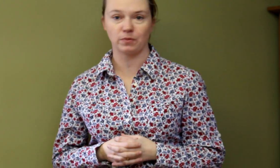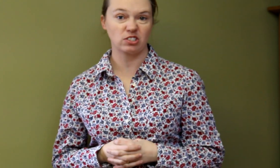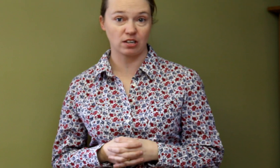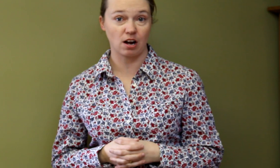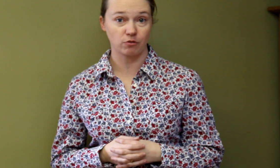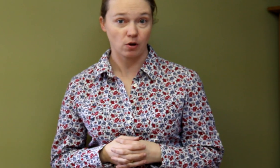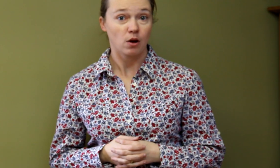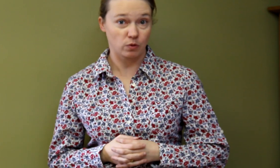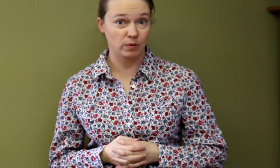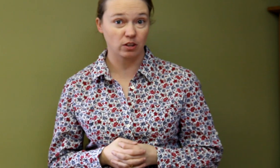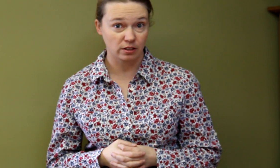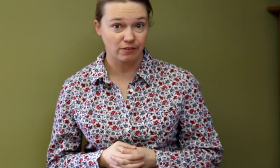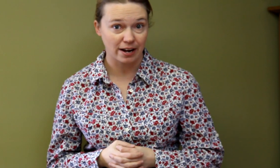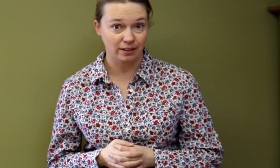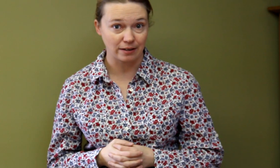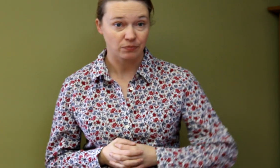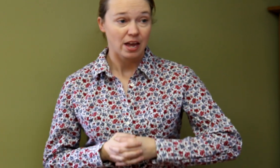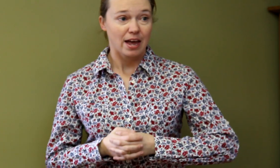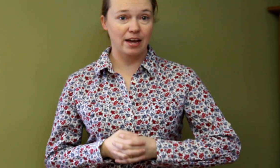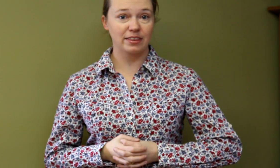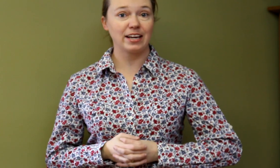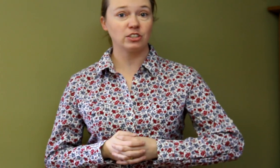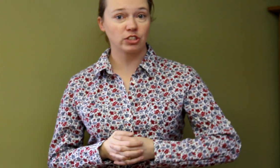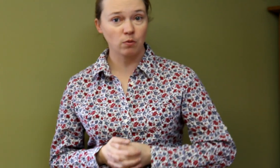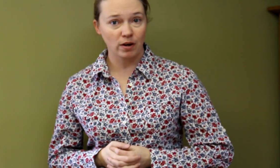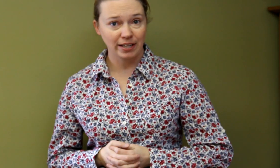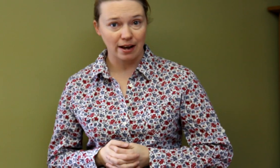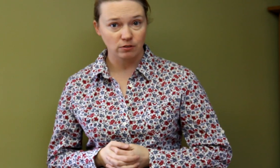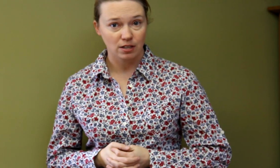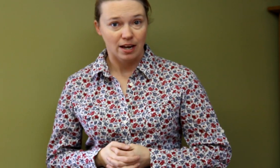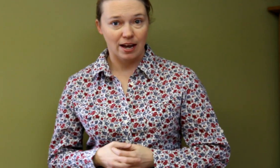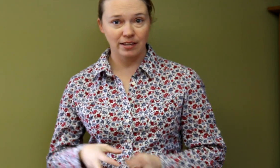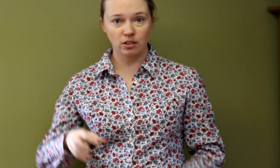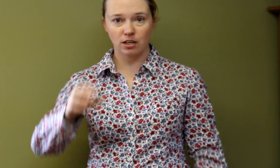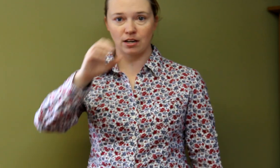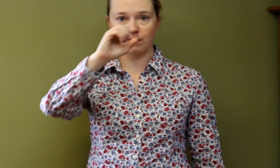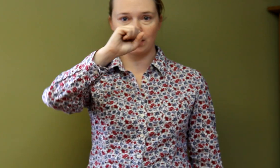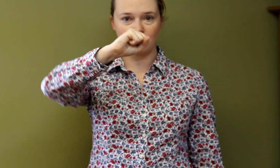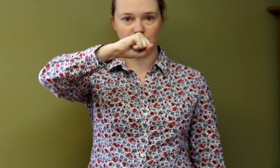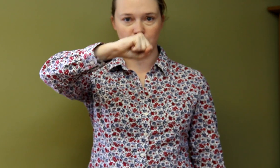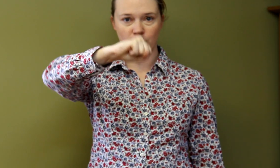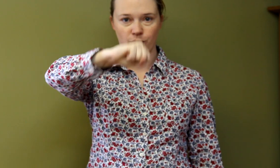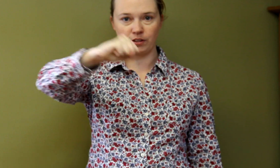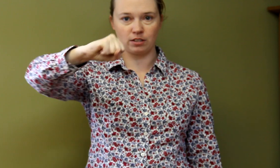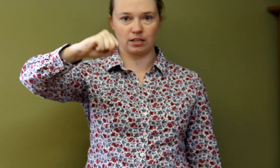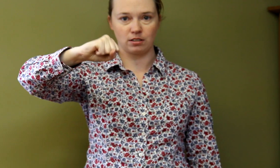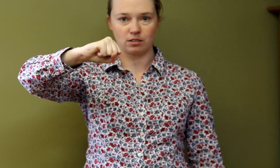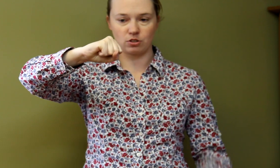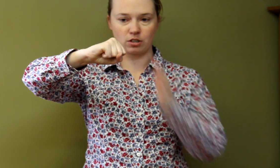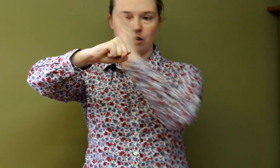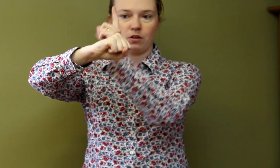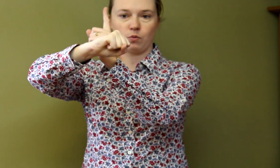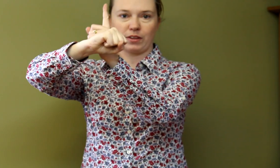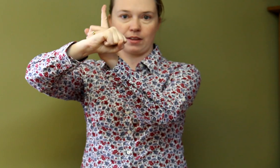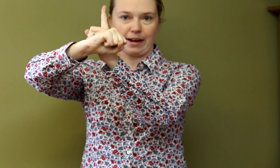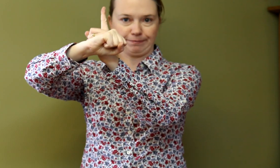that we start off when we learn the violin. And they each get one count, and they look kind of like this, they're a filled in circle with a line.